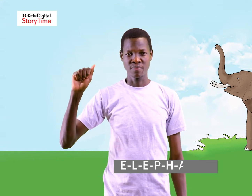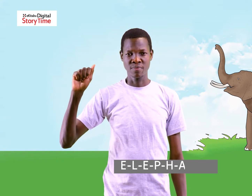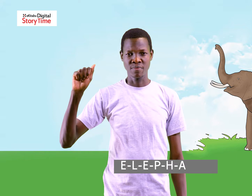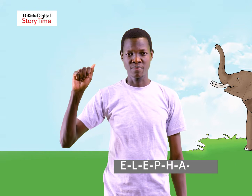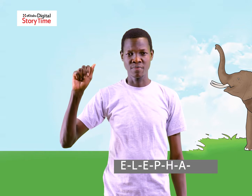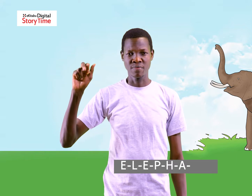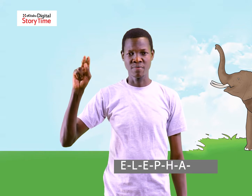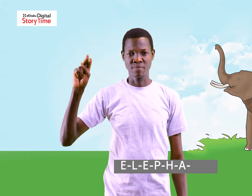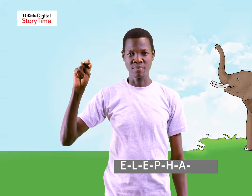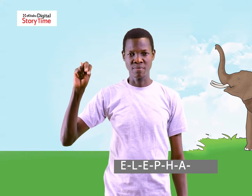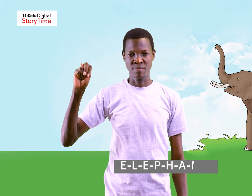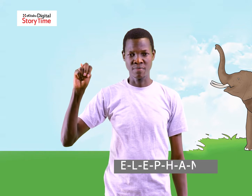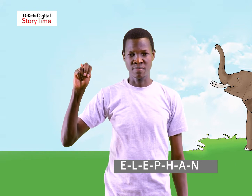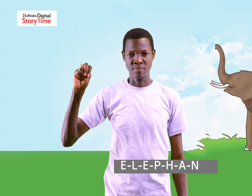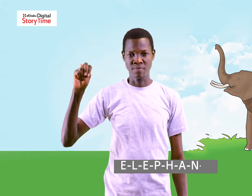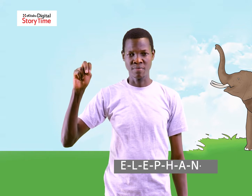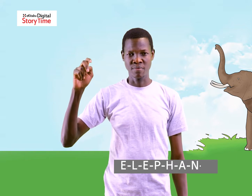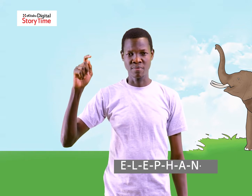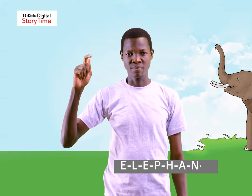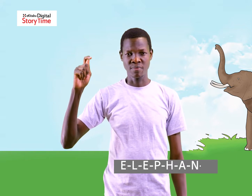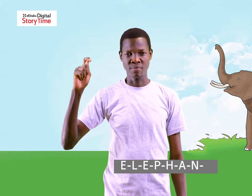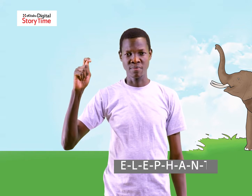-a-t